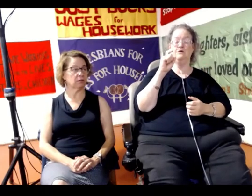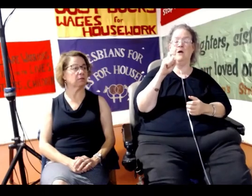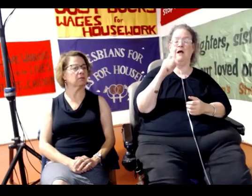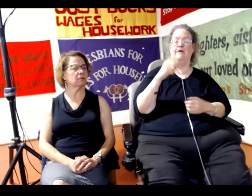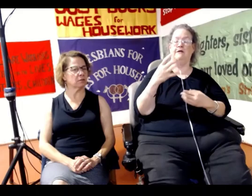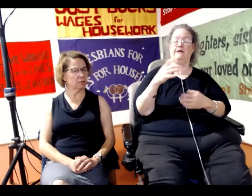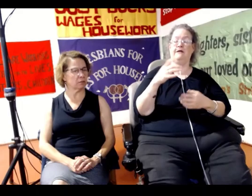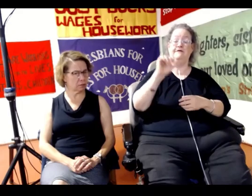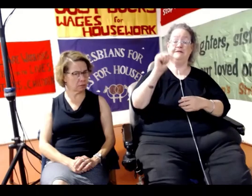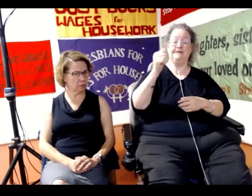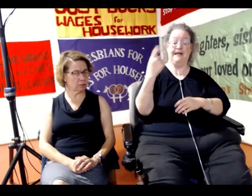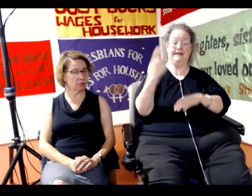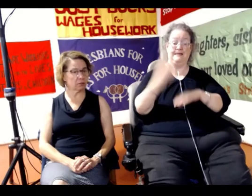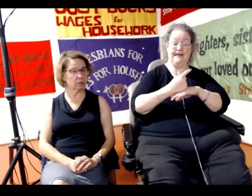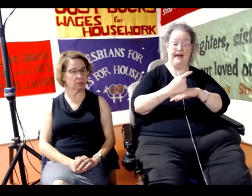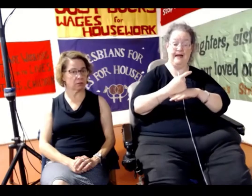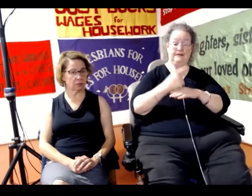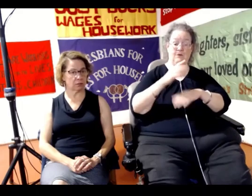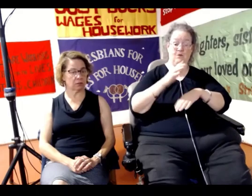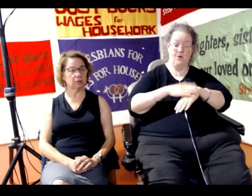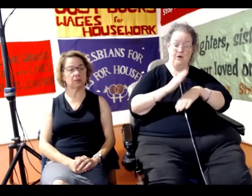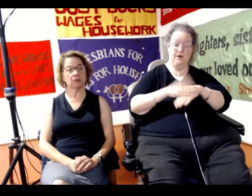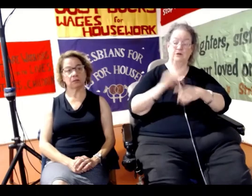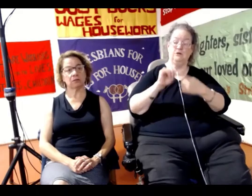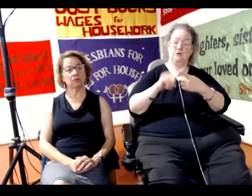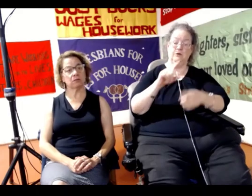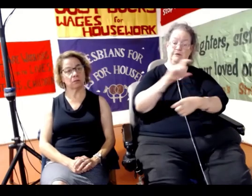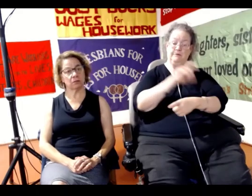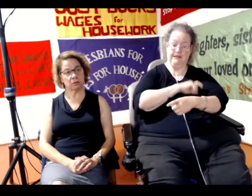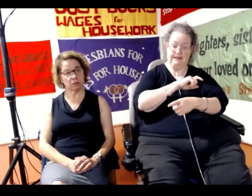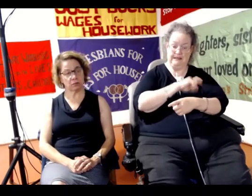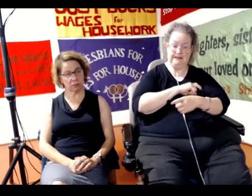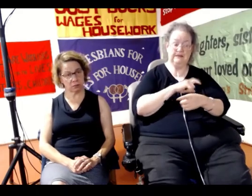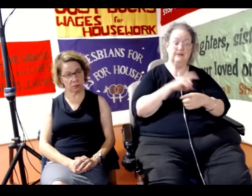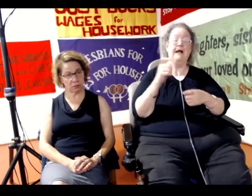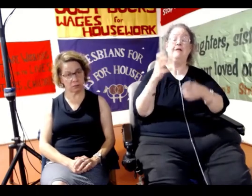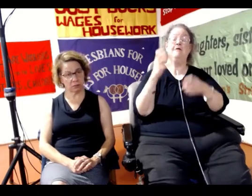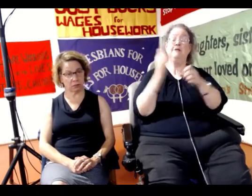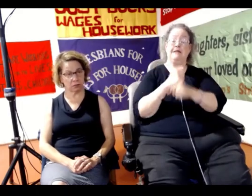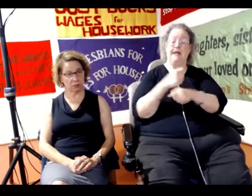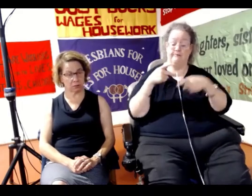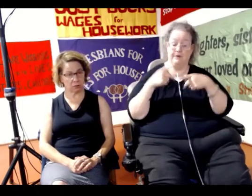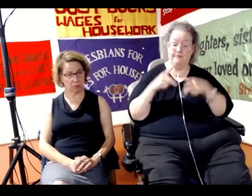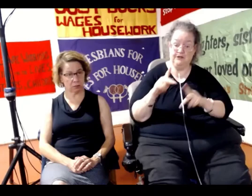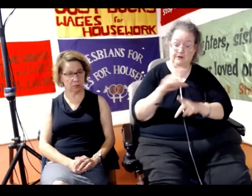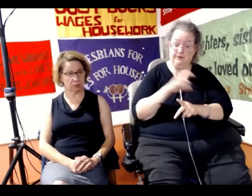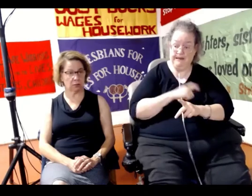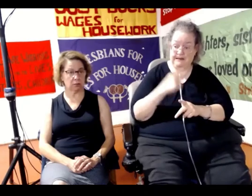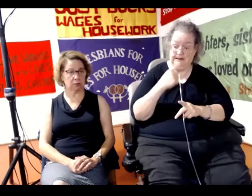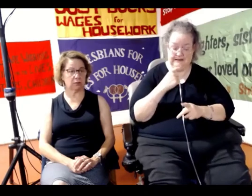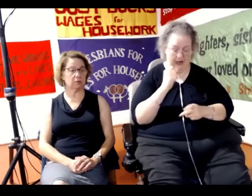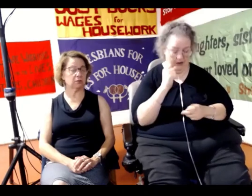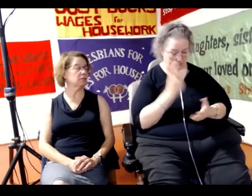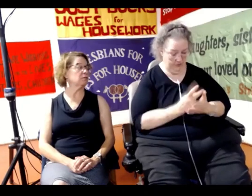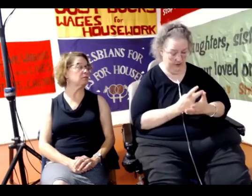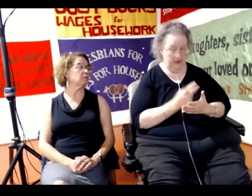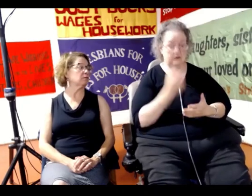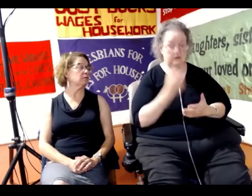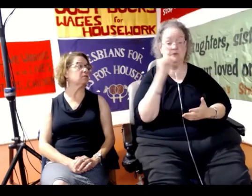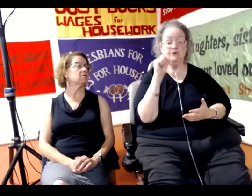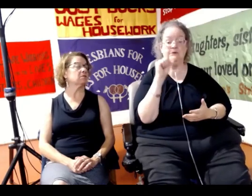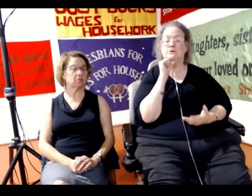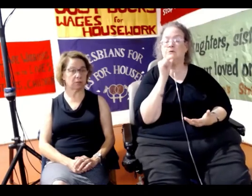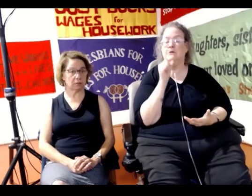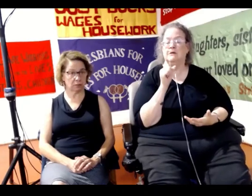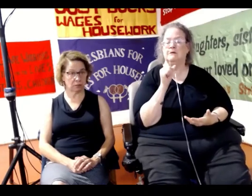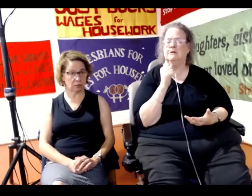reduce the five days' notice to the police. You have to go and get the permission of the place where you're going to protest. If it's a